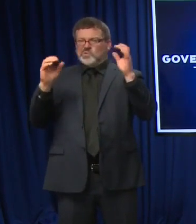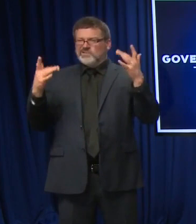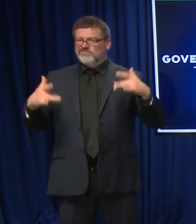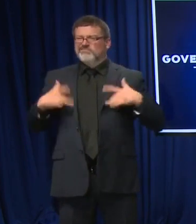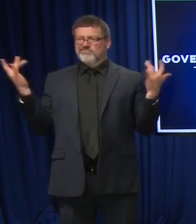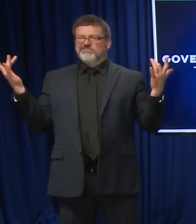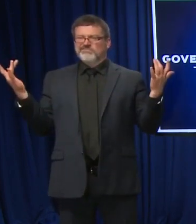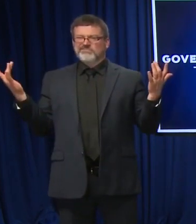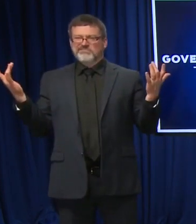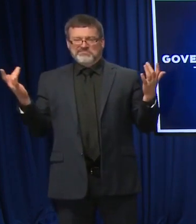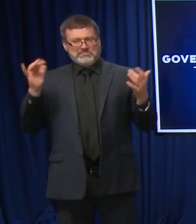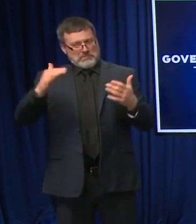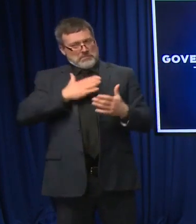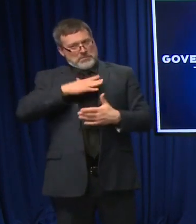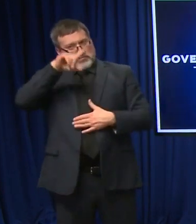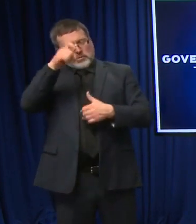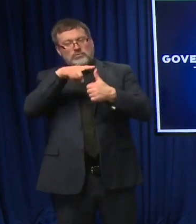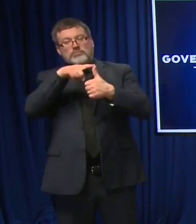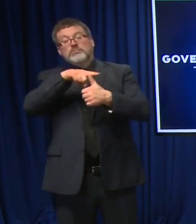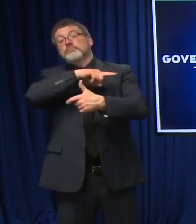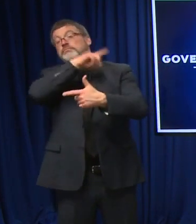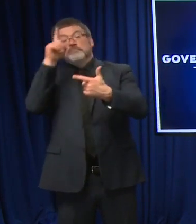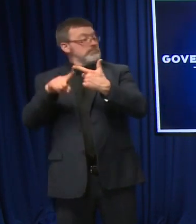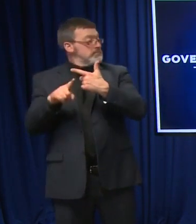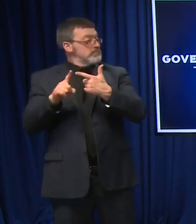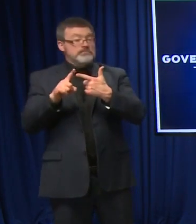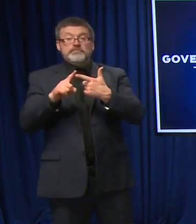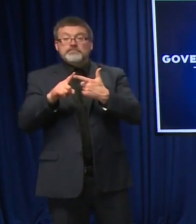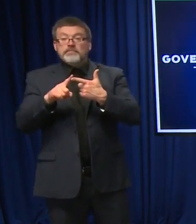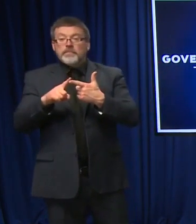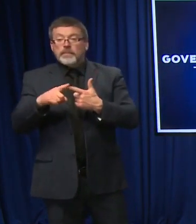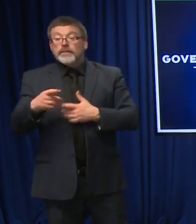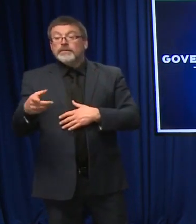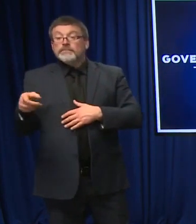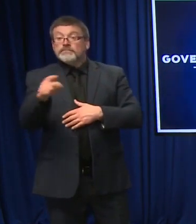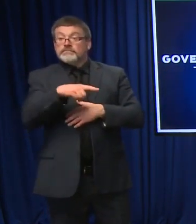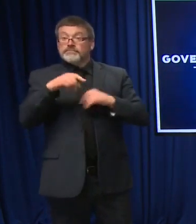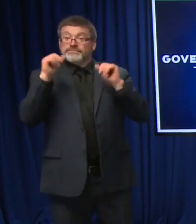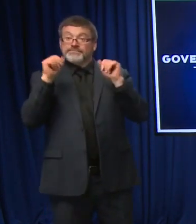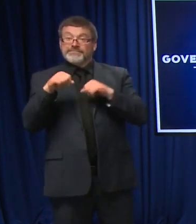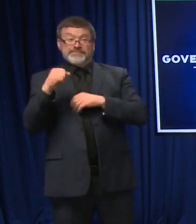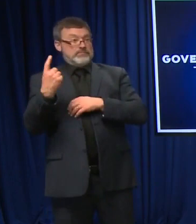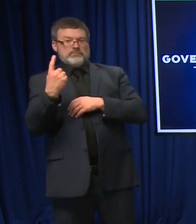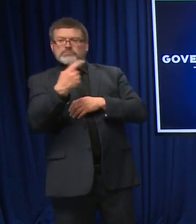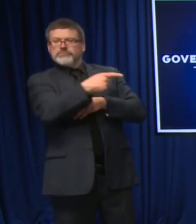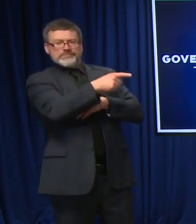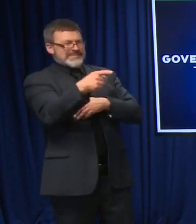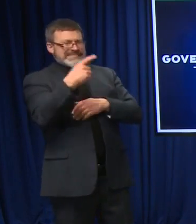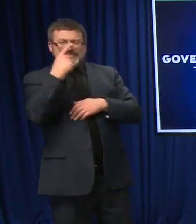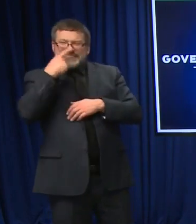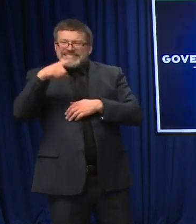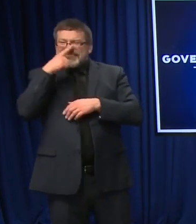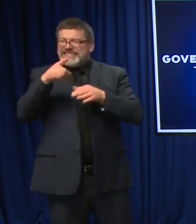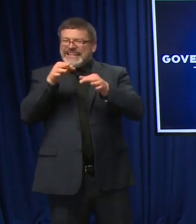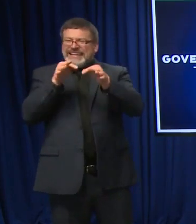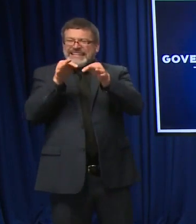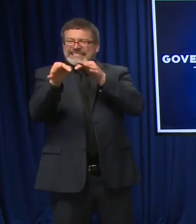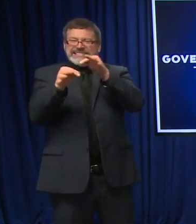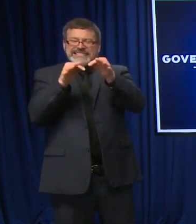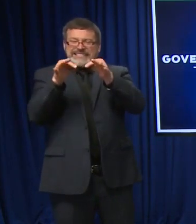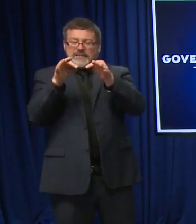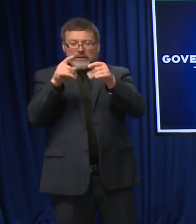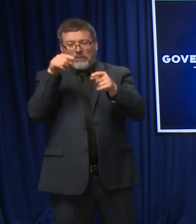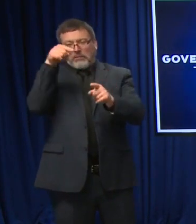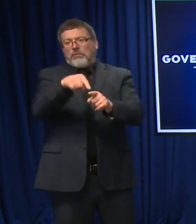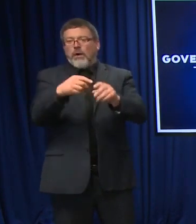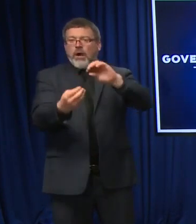other question would be, could somebody please explain this data situation a little better? What data on